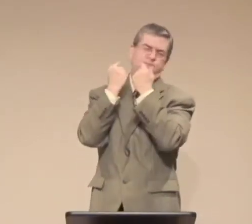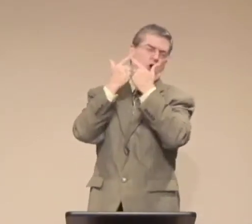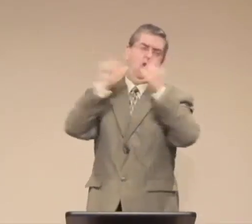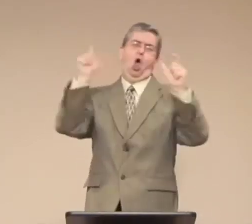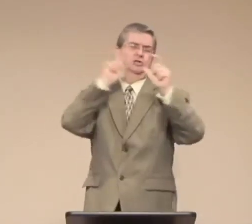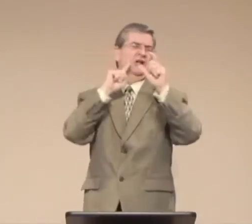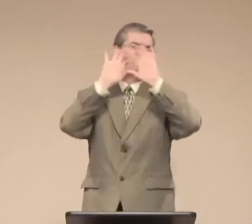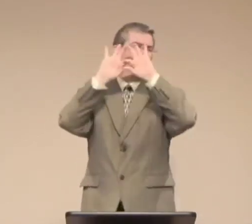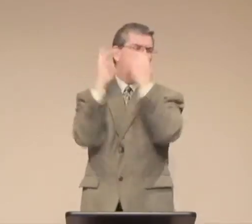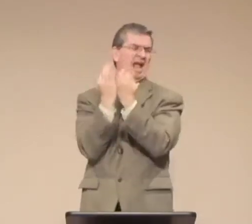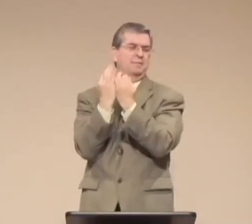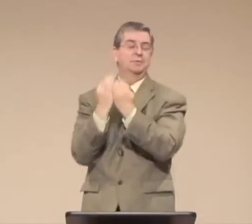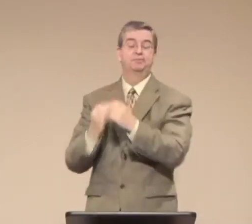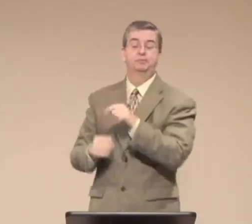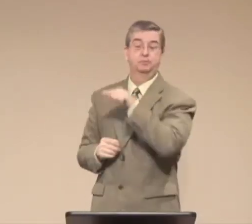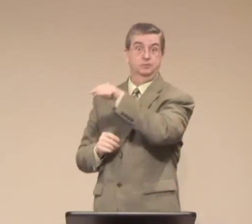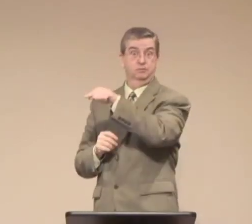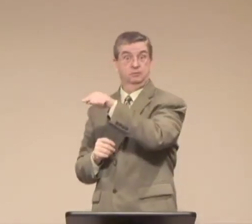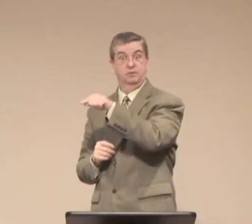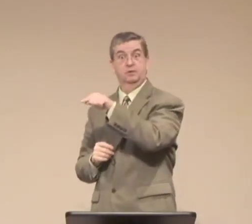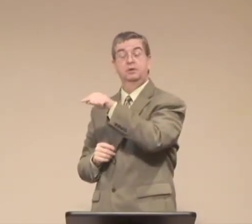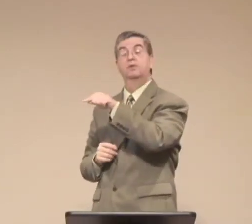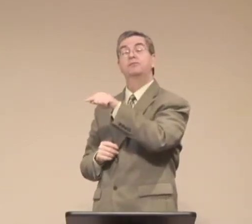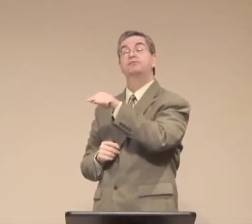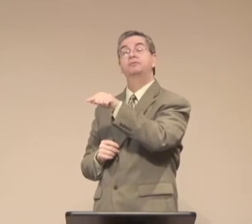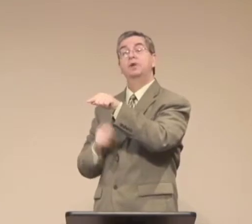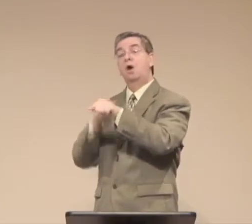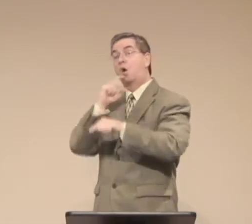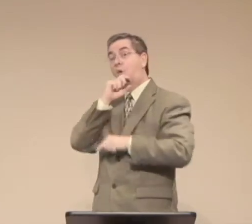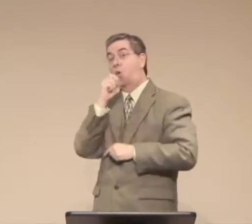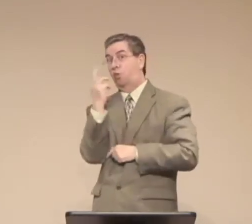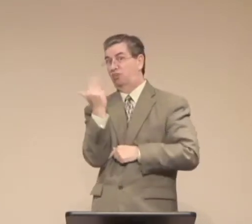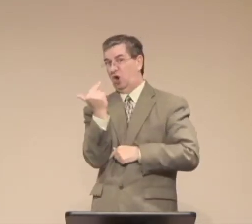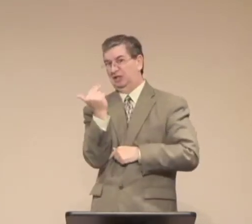And he had a tremendous amount of death members in his family.